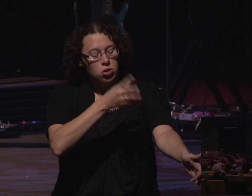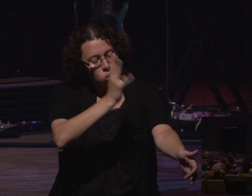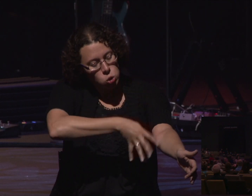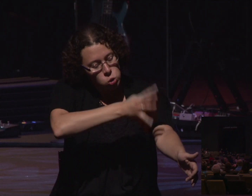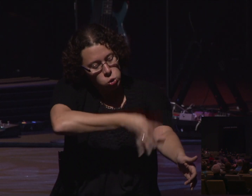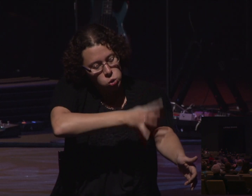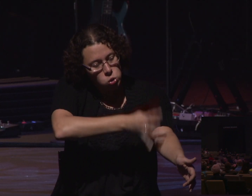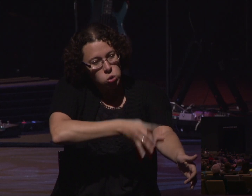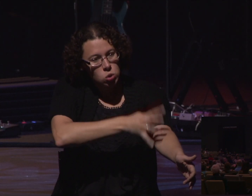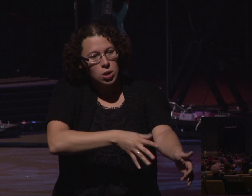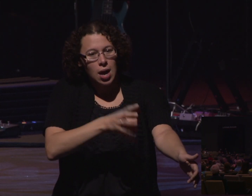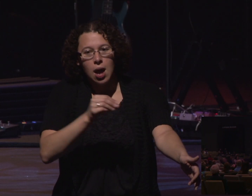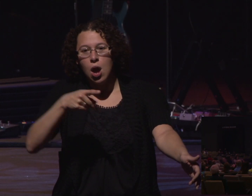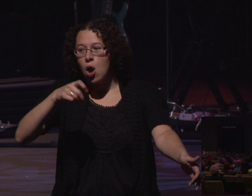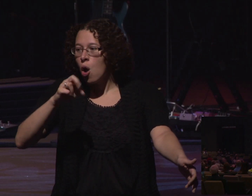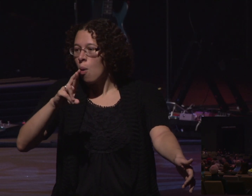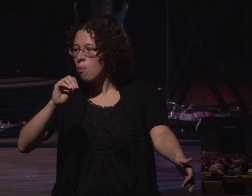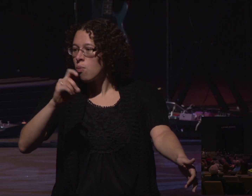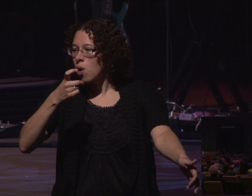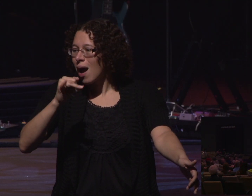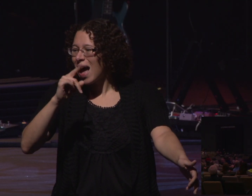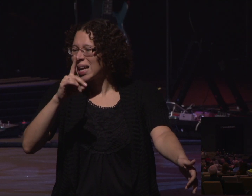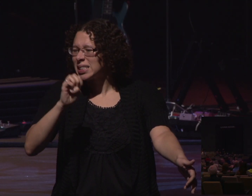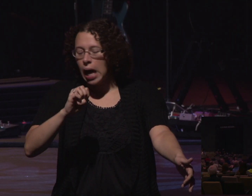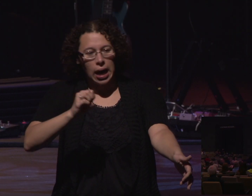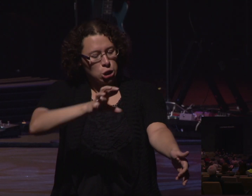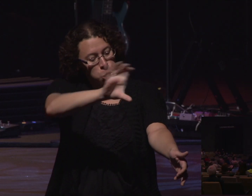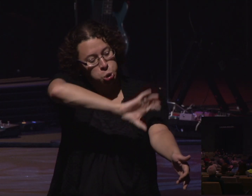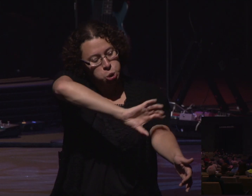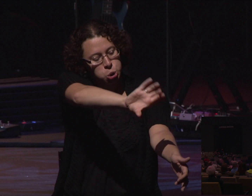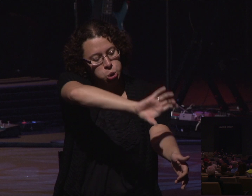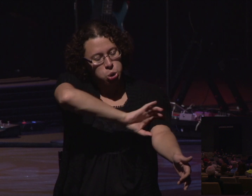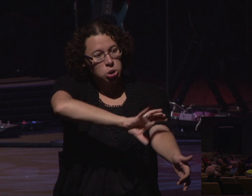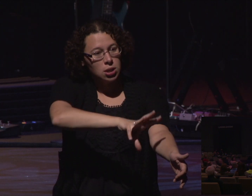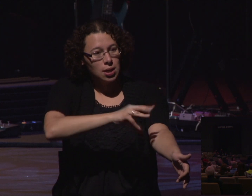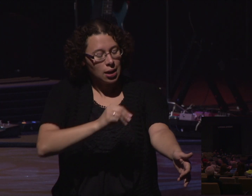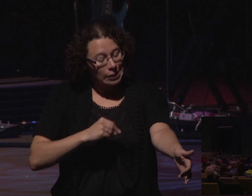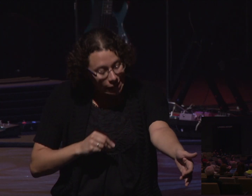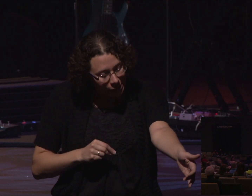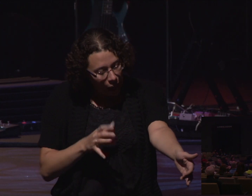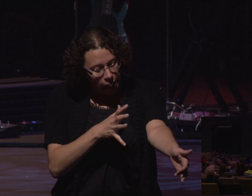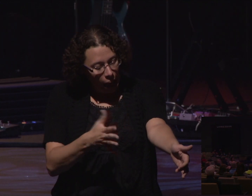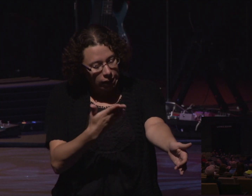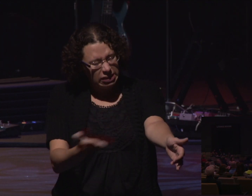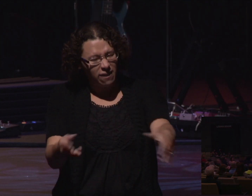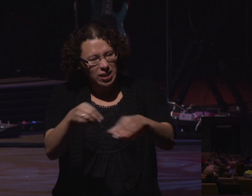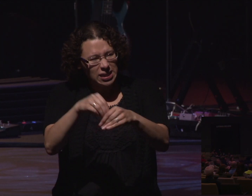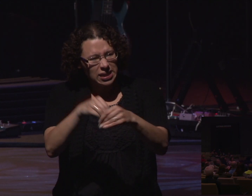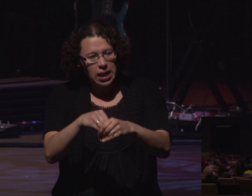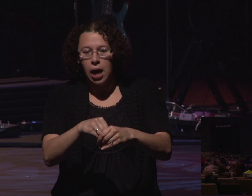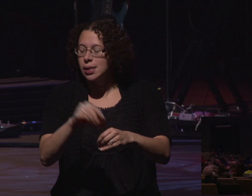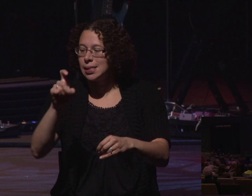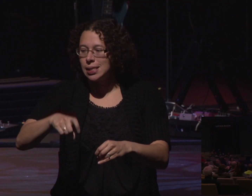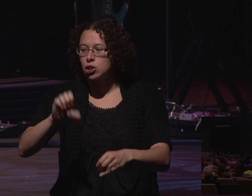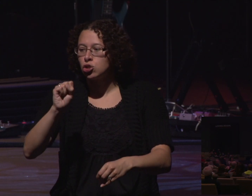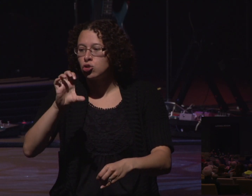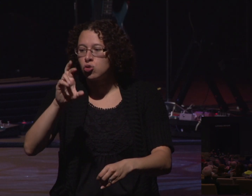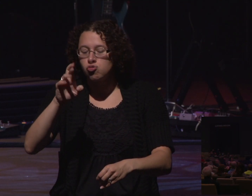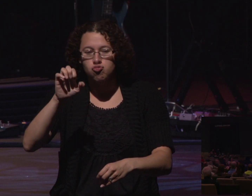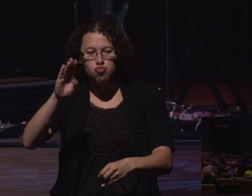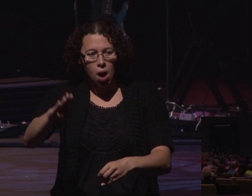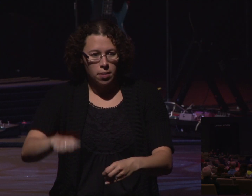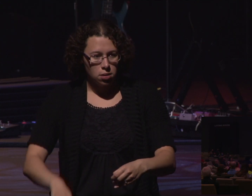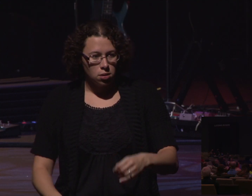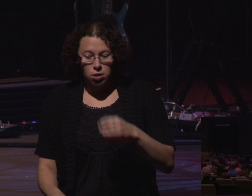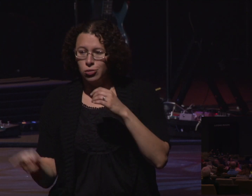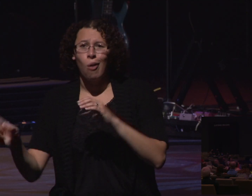So she gets the scrubber and starts scrubbing out my arm. At that point, I'm really getting hot. I said, I got to sit down. But she has